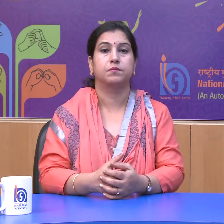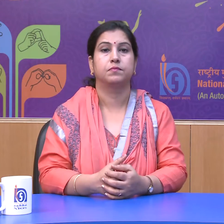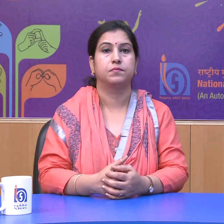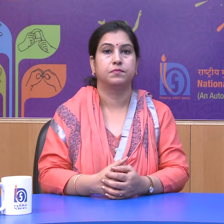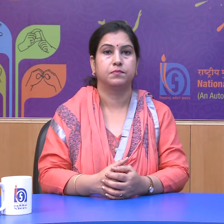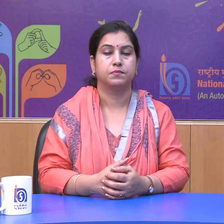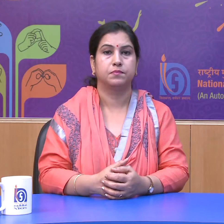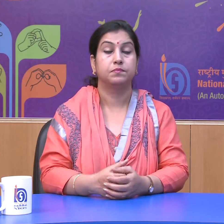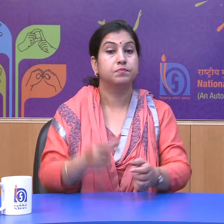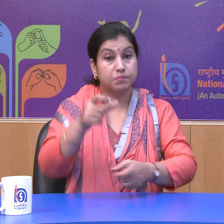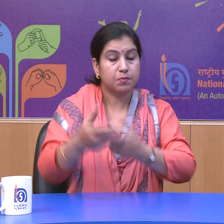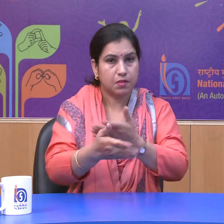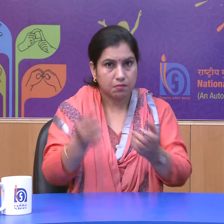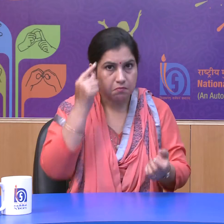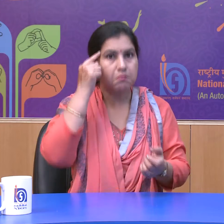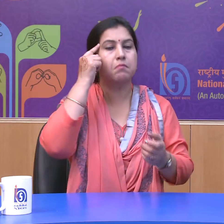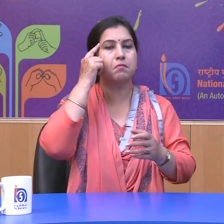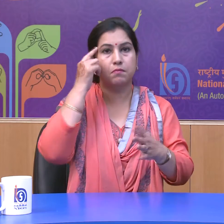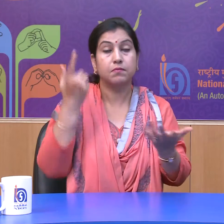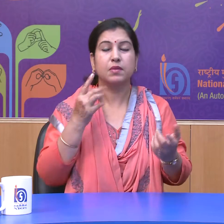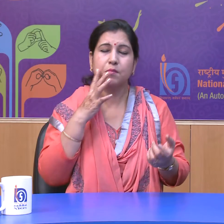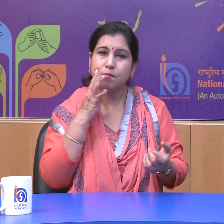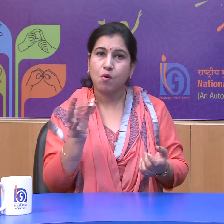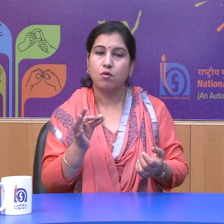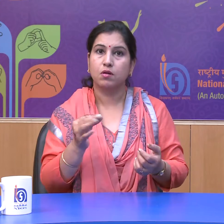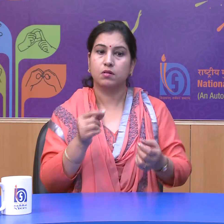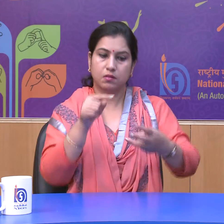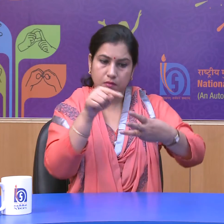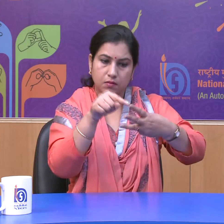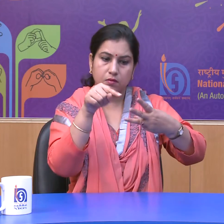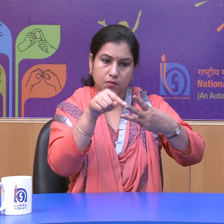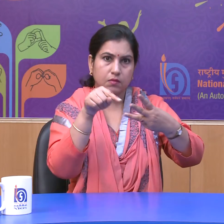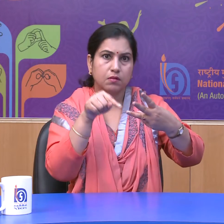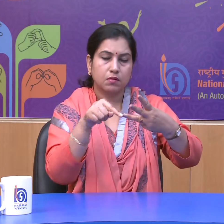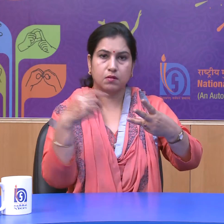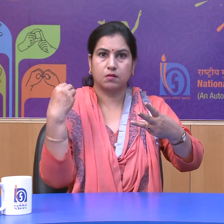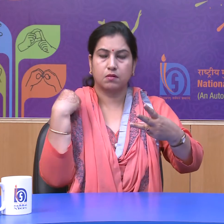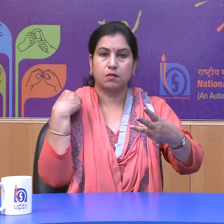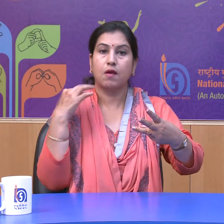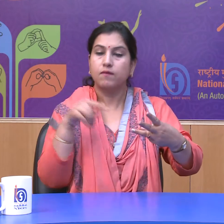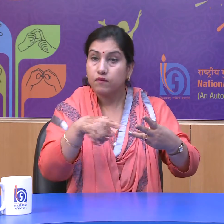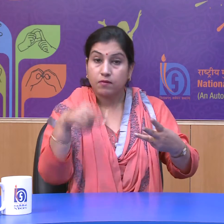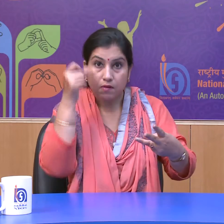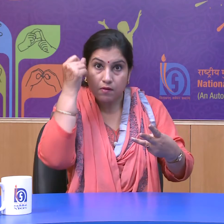People will realize the importance of these duties only when they understand their meaning.